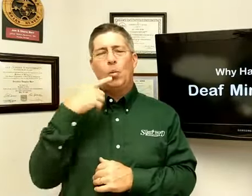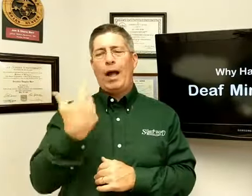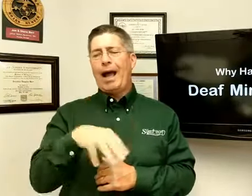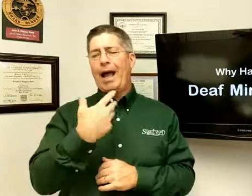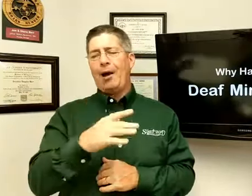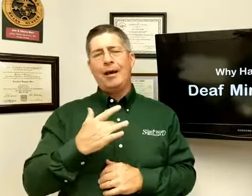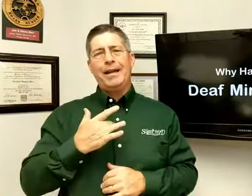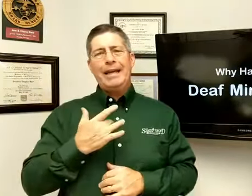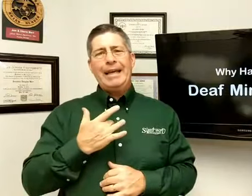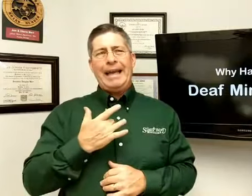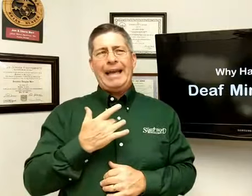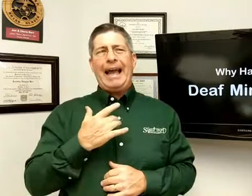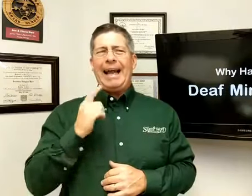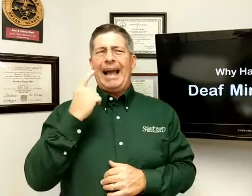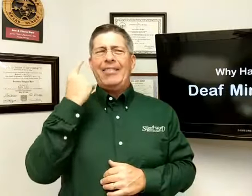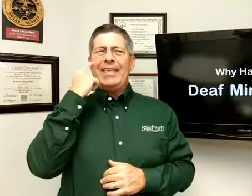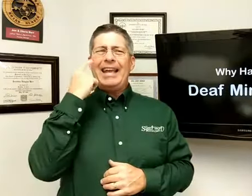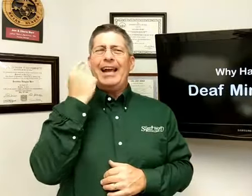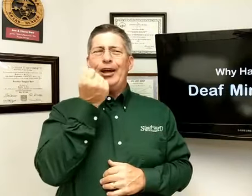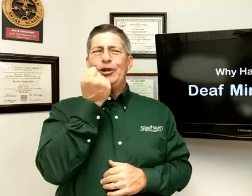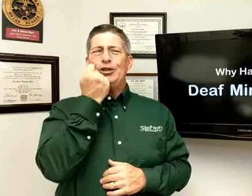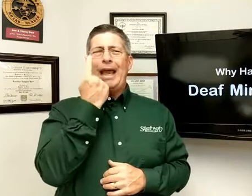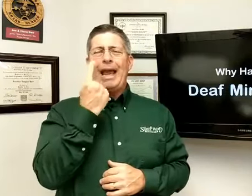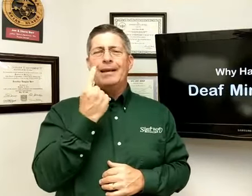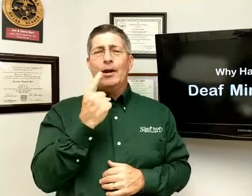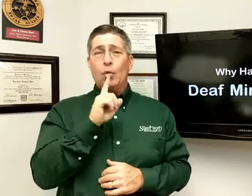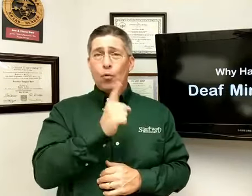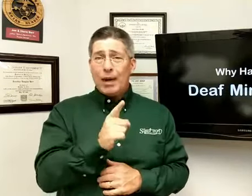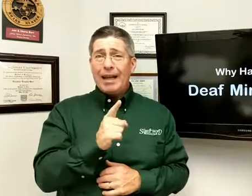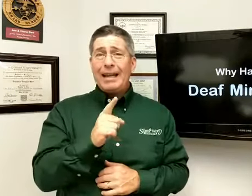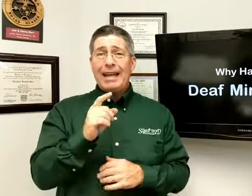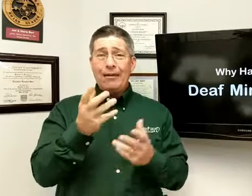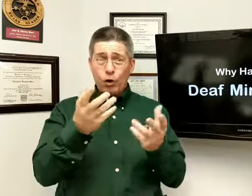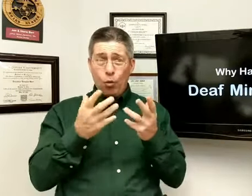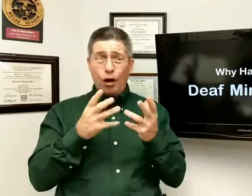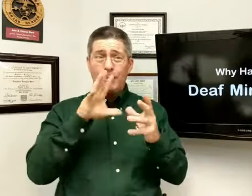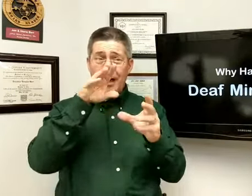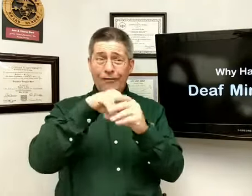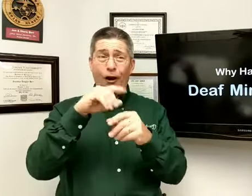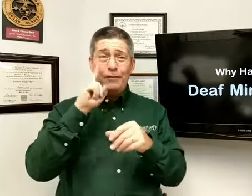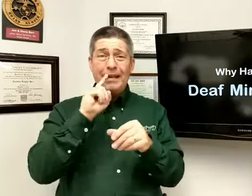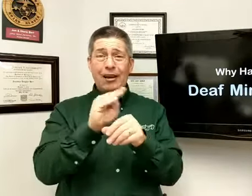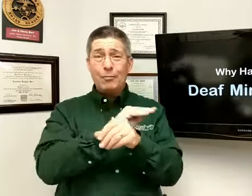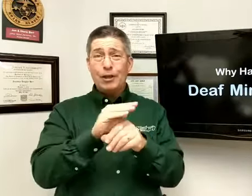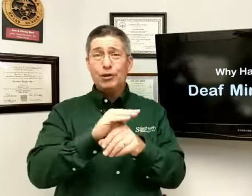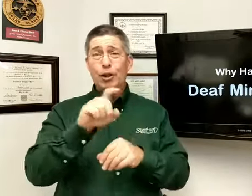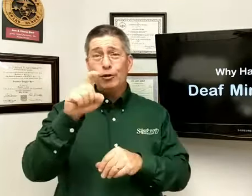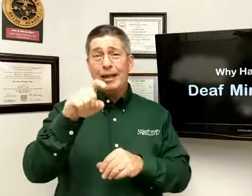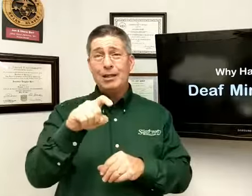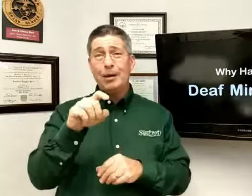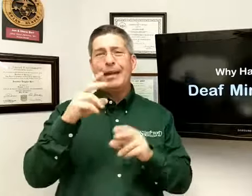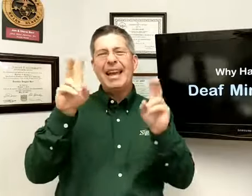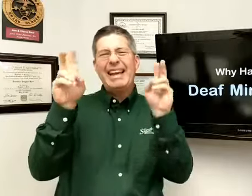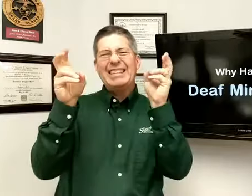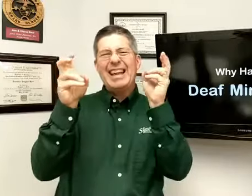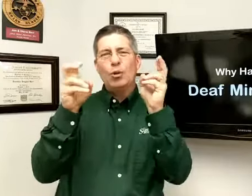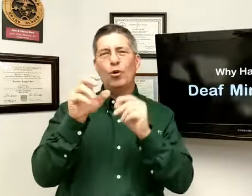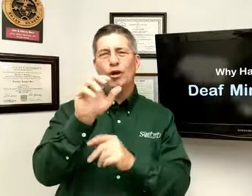wow, I think I understand. Really, if you want to be involved in deaf ministry, you need to be, and he said the words,